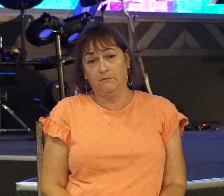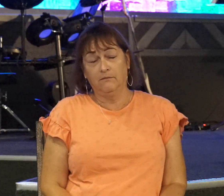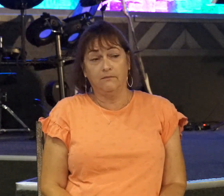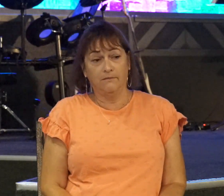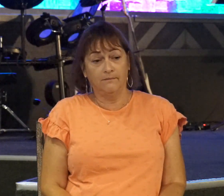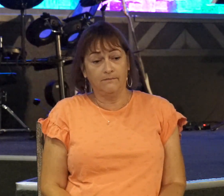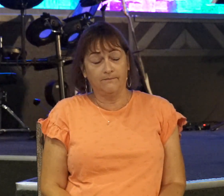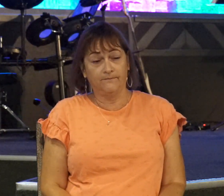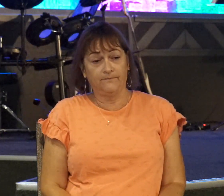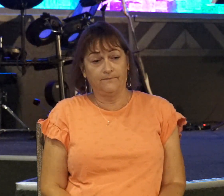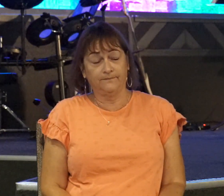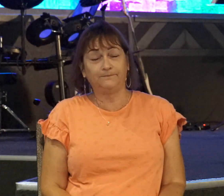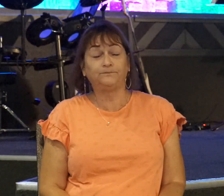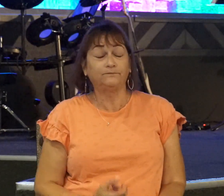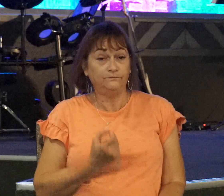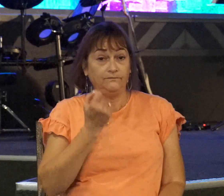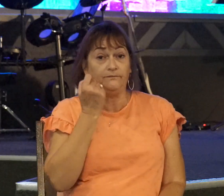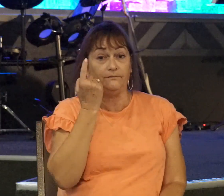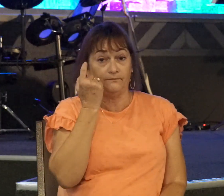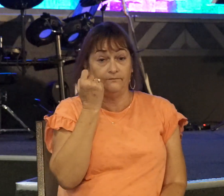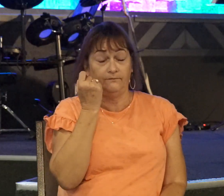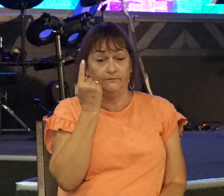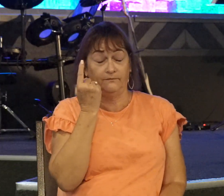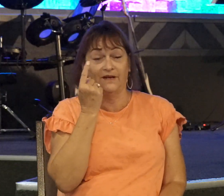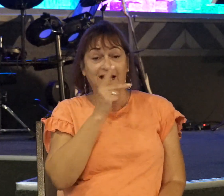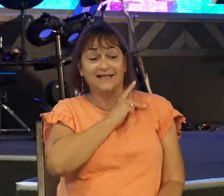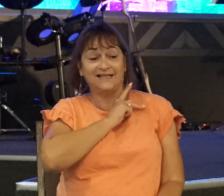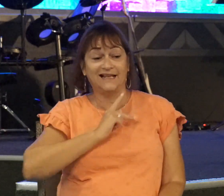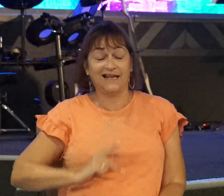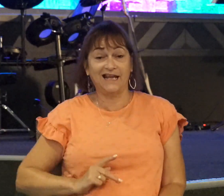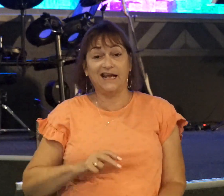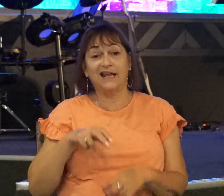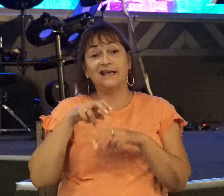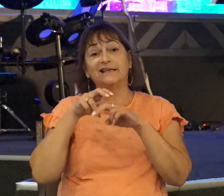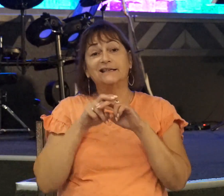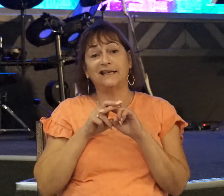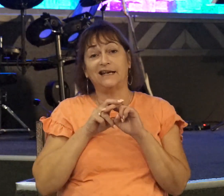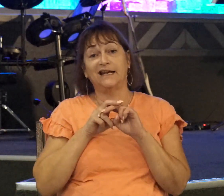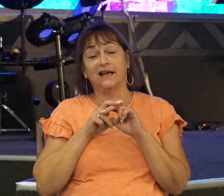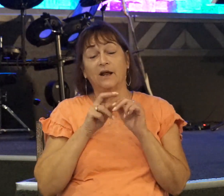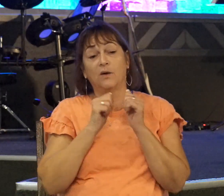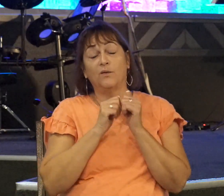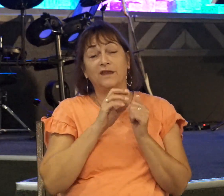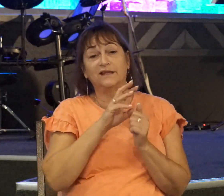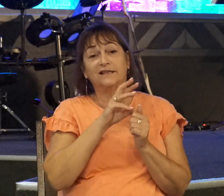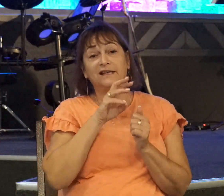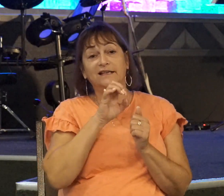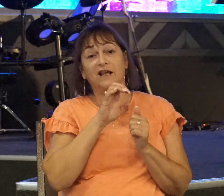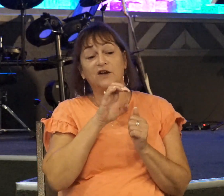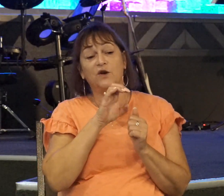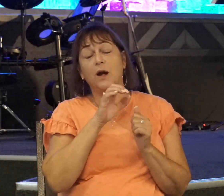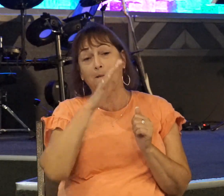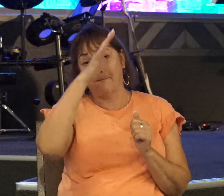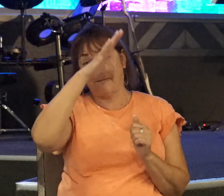So, you see, as the king is sitting with his 600 men hiding,